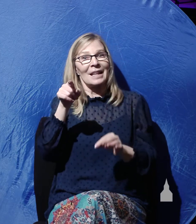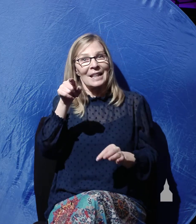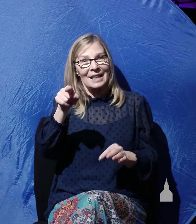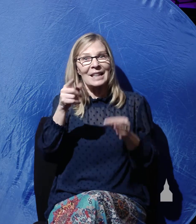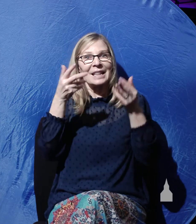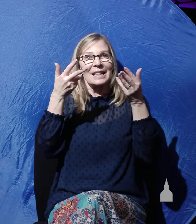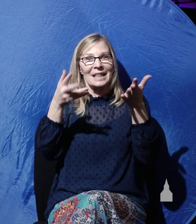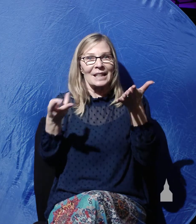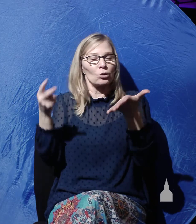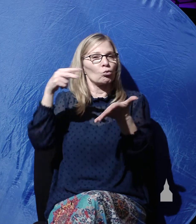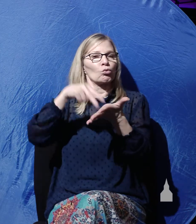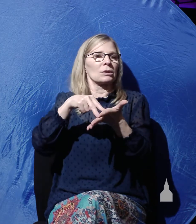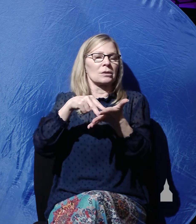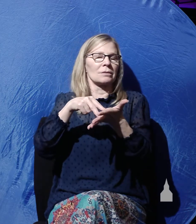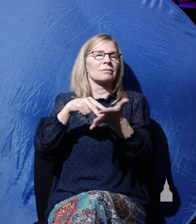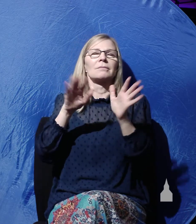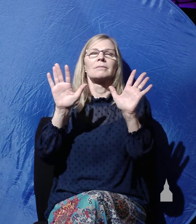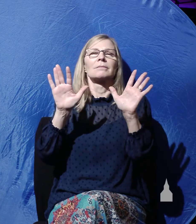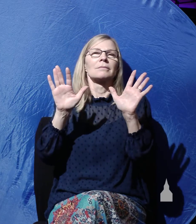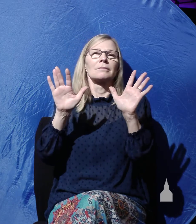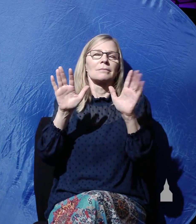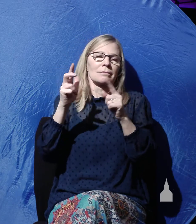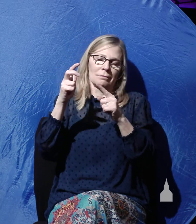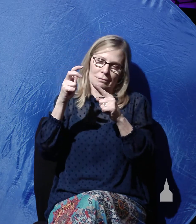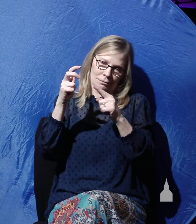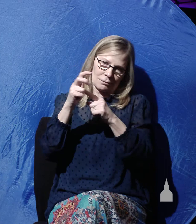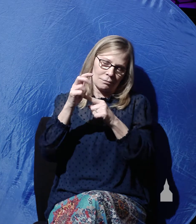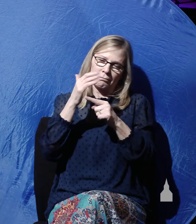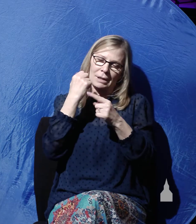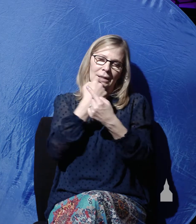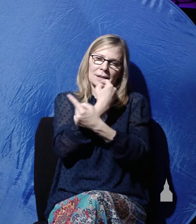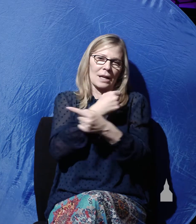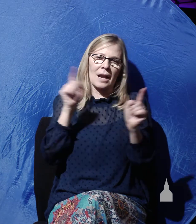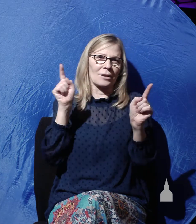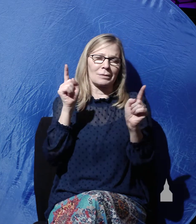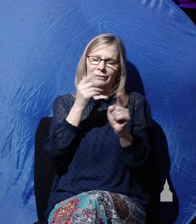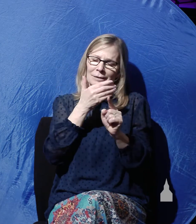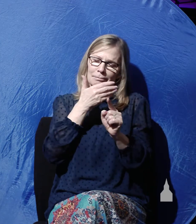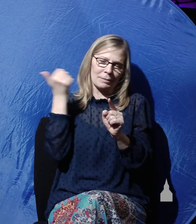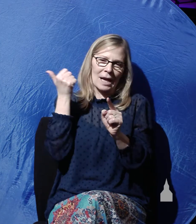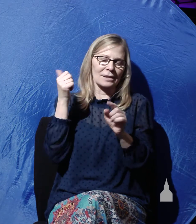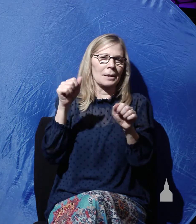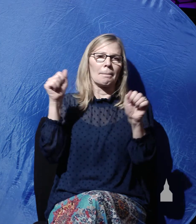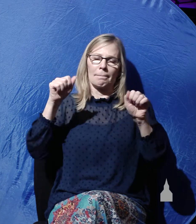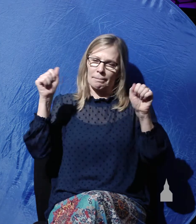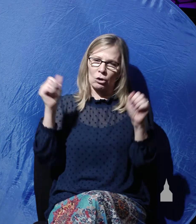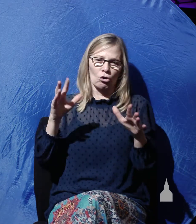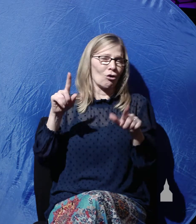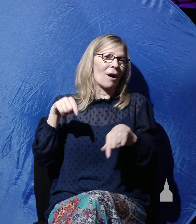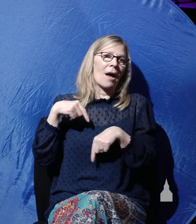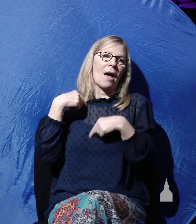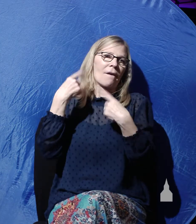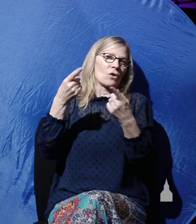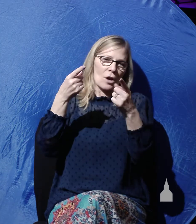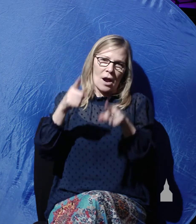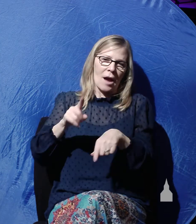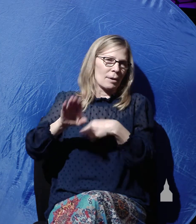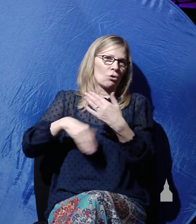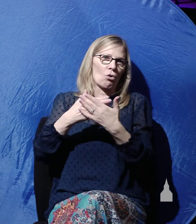is the greatest announcement of the greatest miracle that has ever occurred in all of history. You